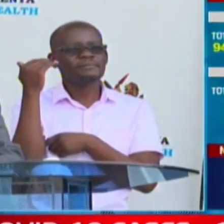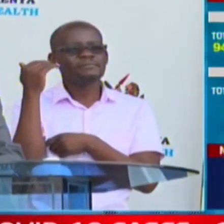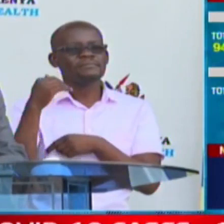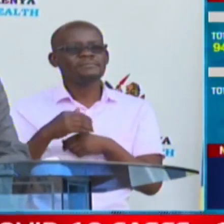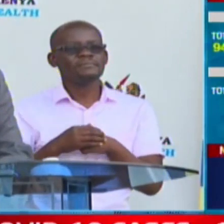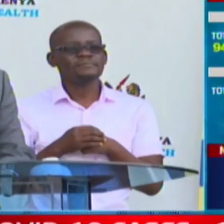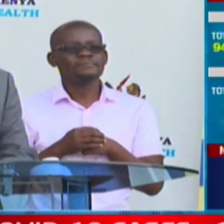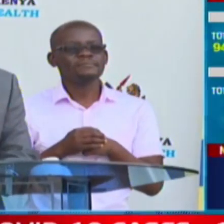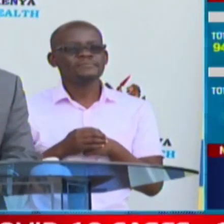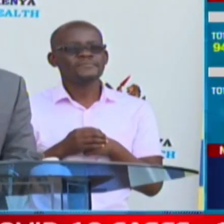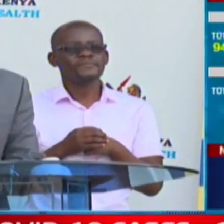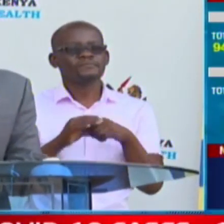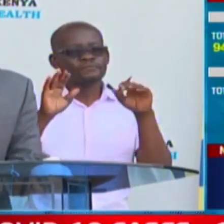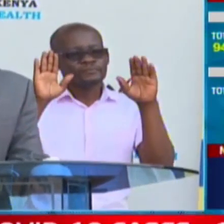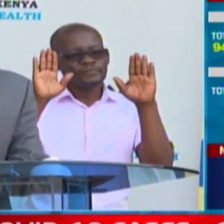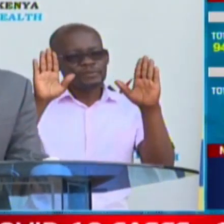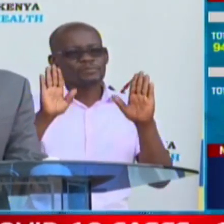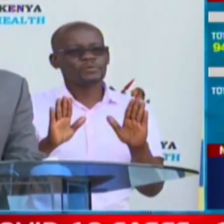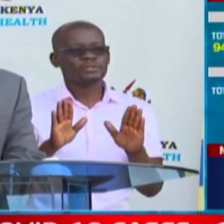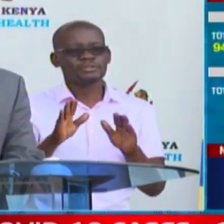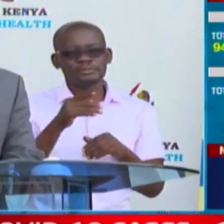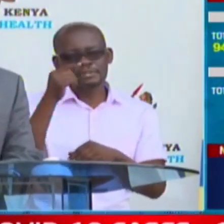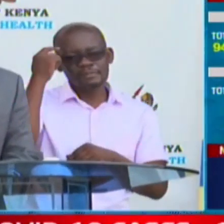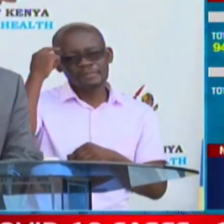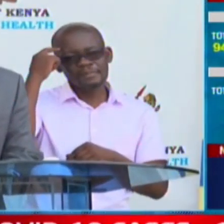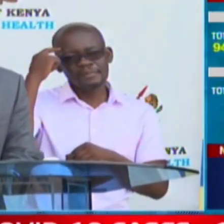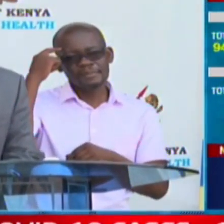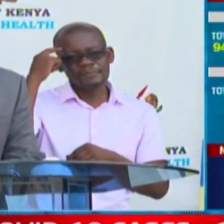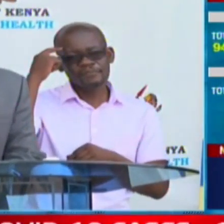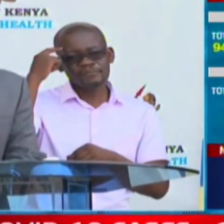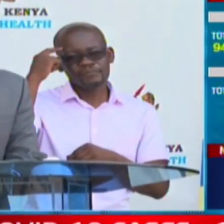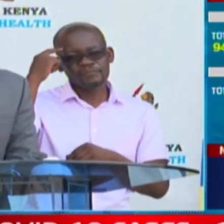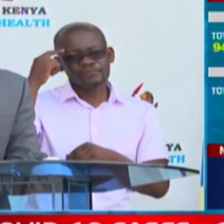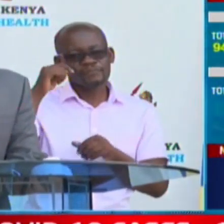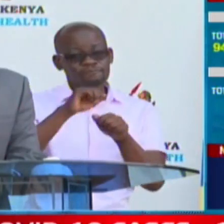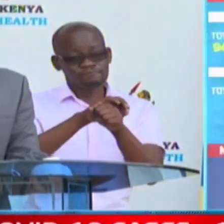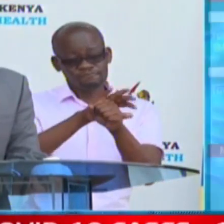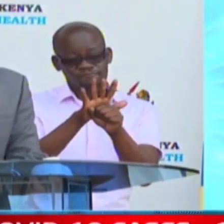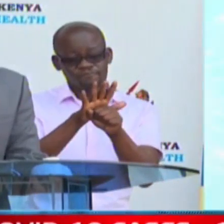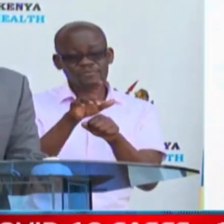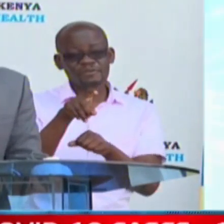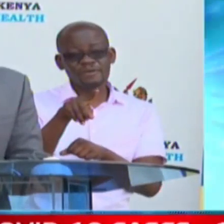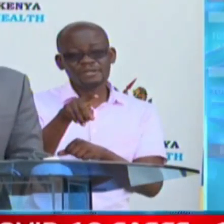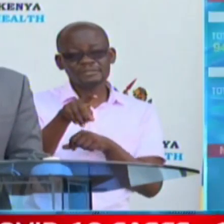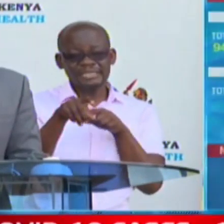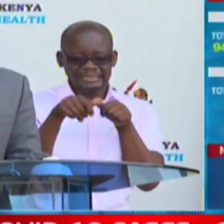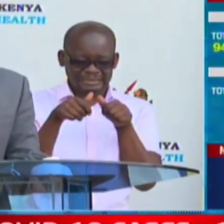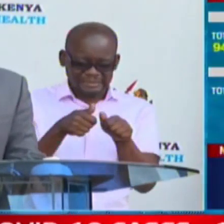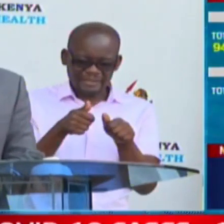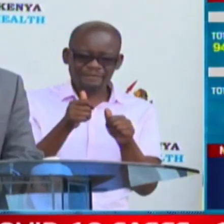It is important for us to note that this virus does not move by itself.